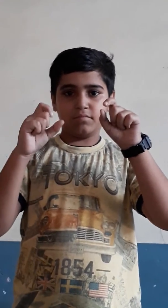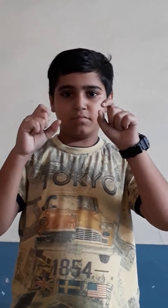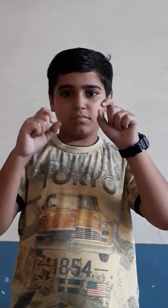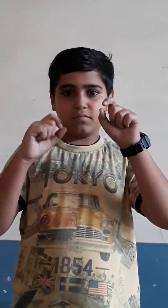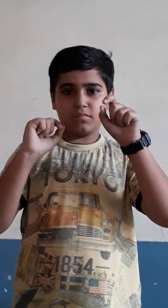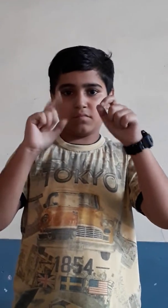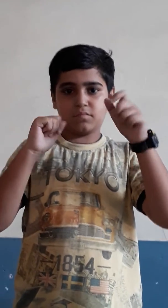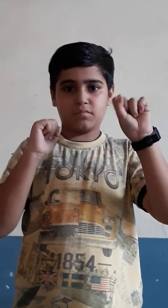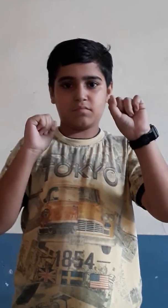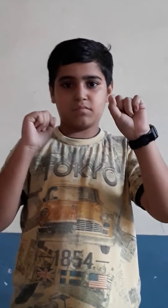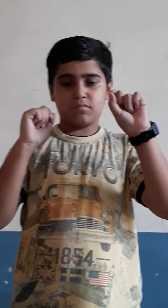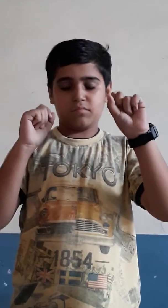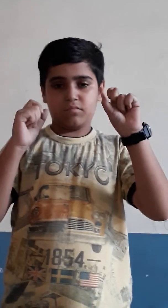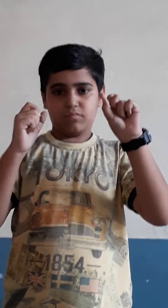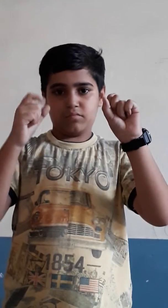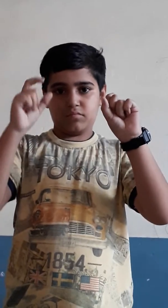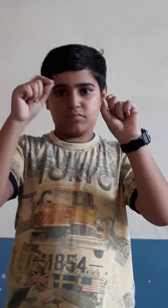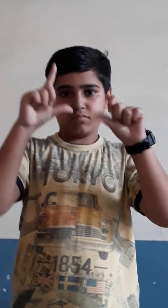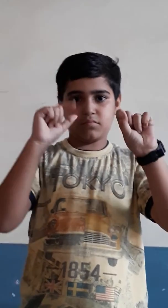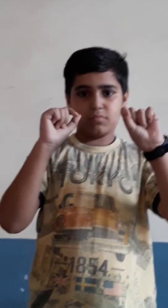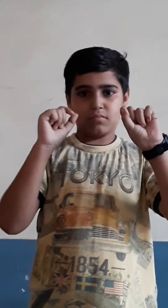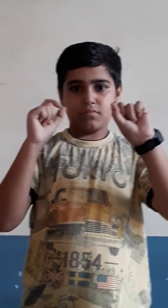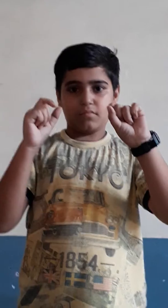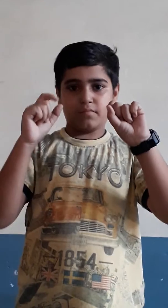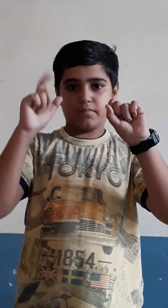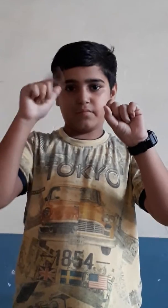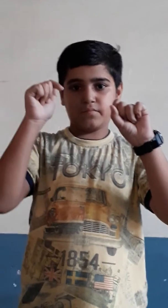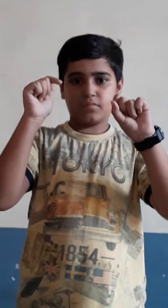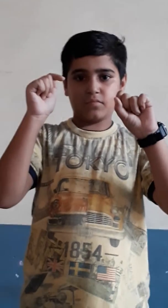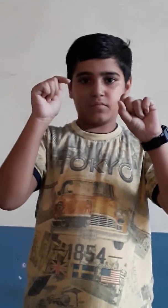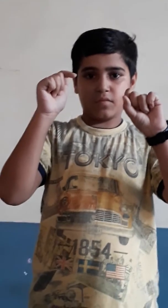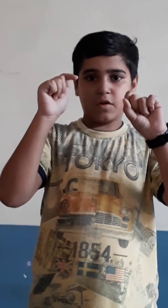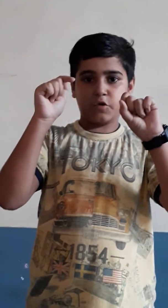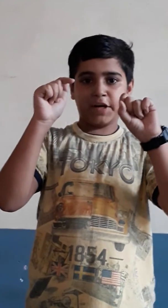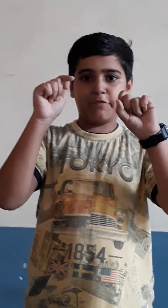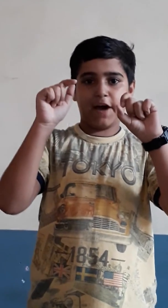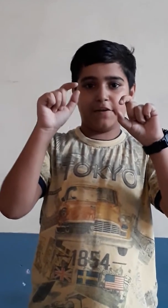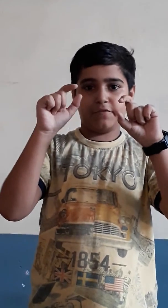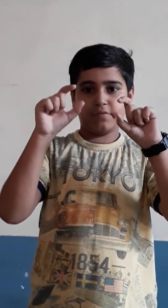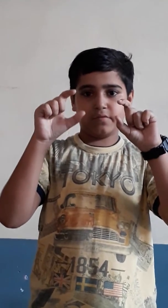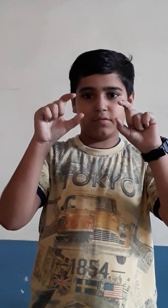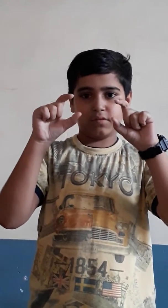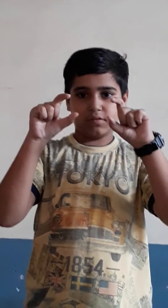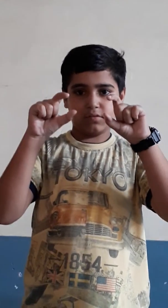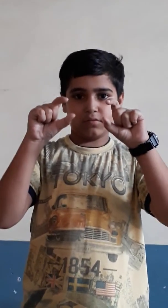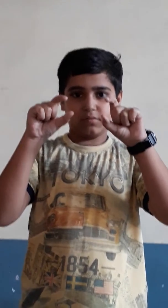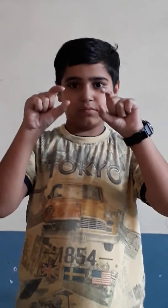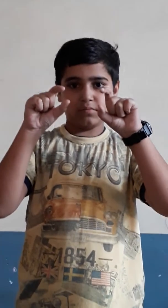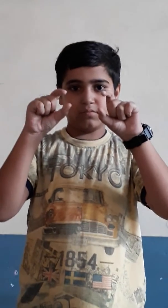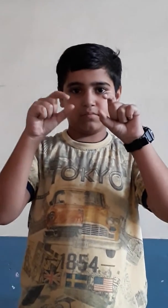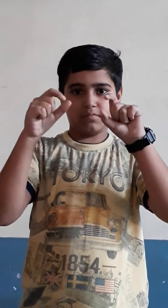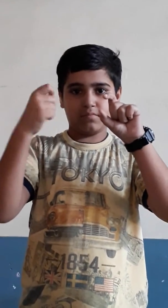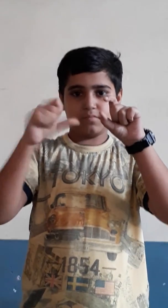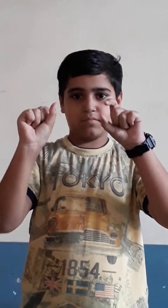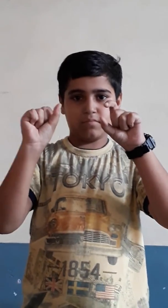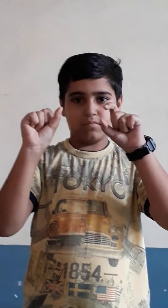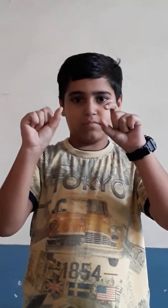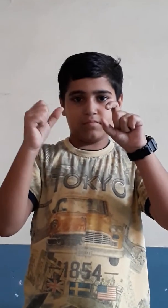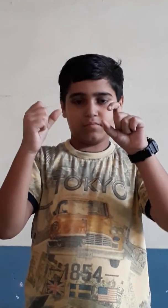7, plus 4, plus 5. Answer? 25. Good. Plus 1, plus 3,